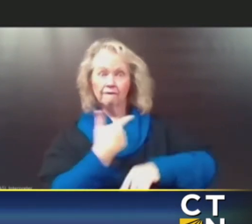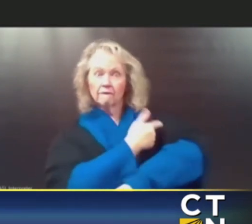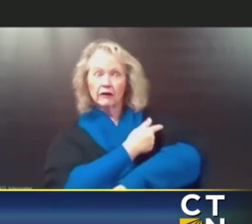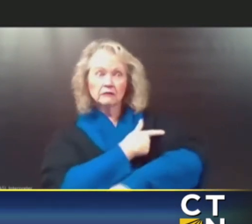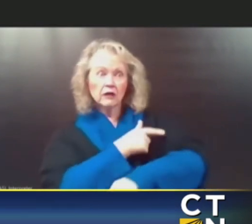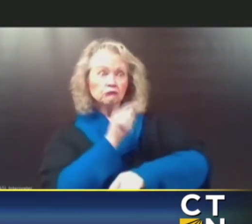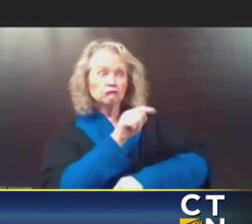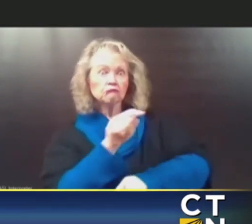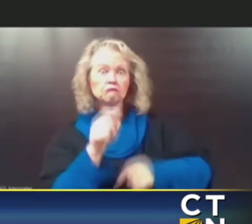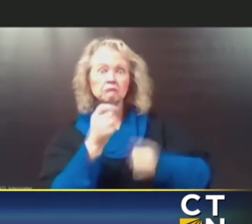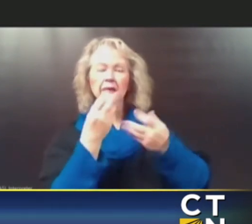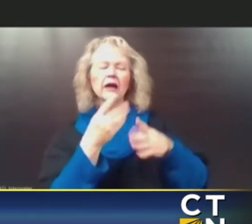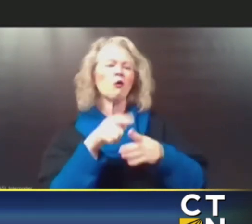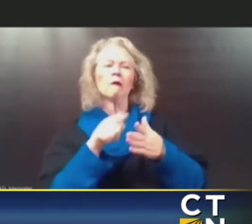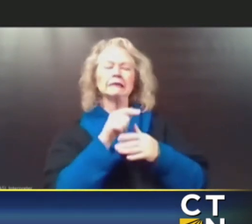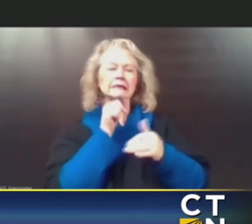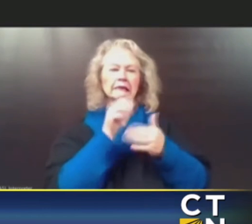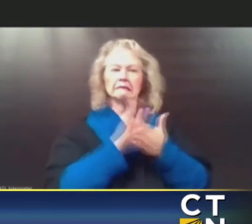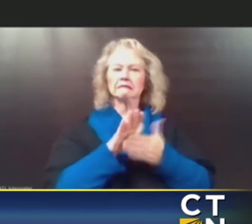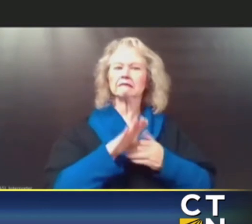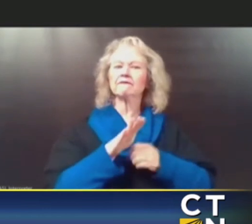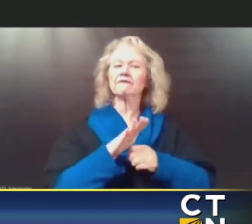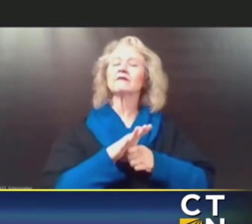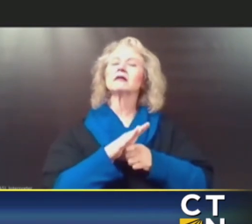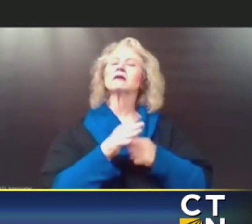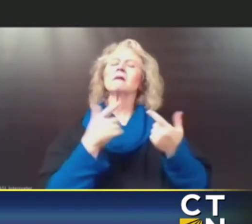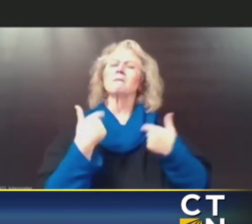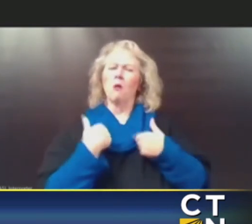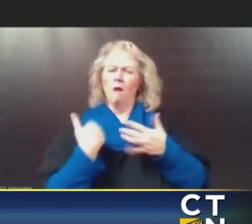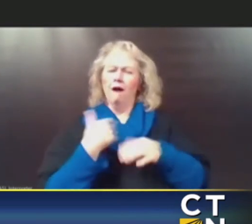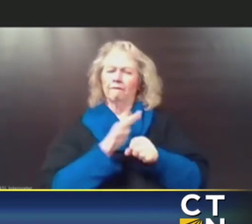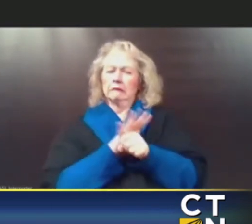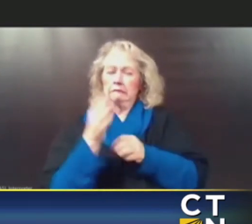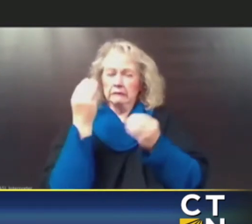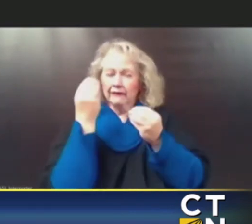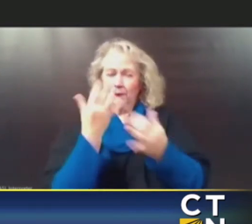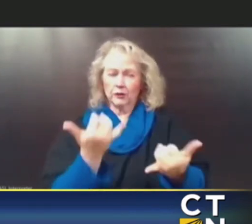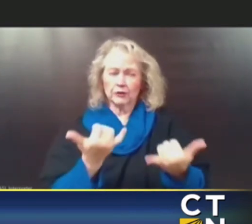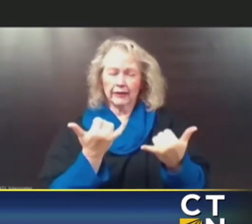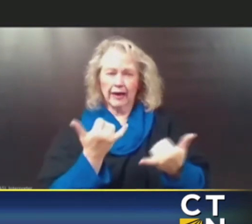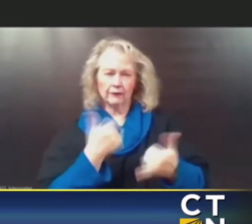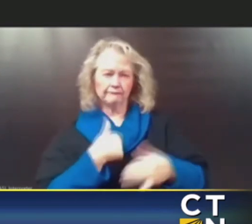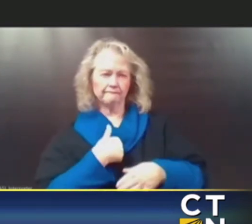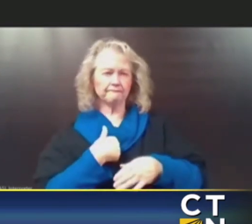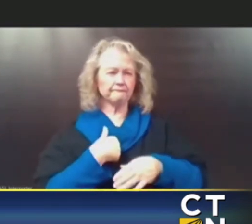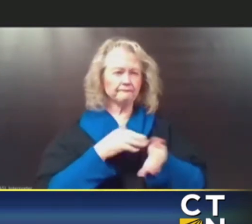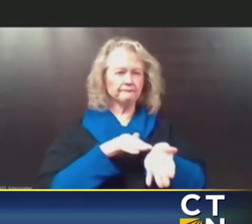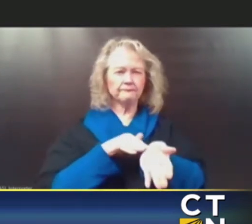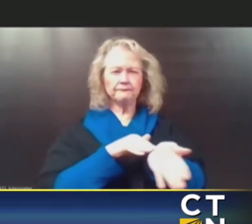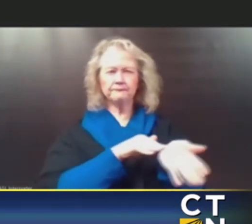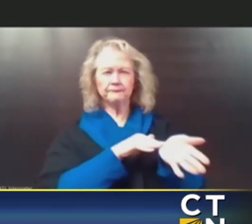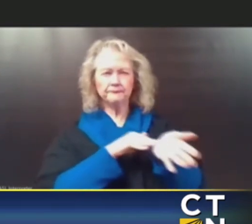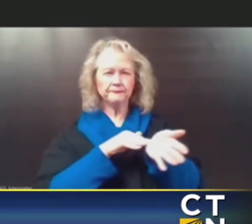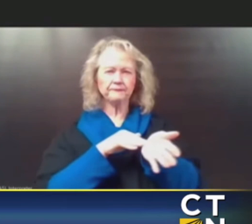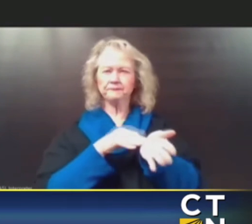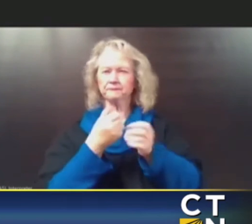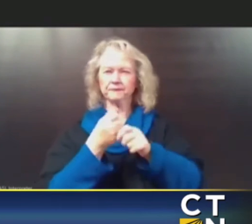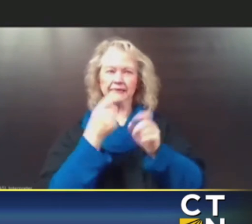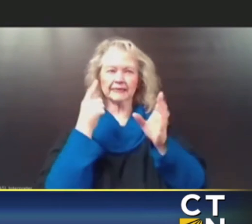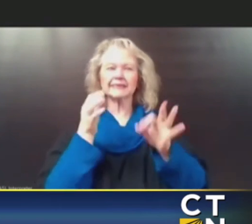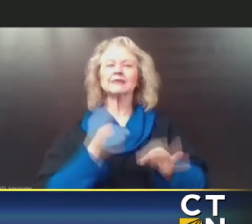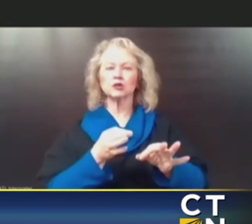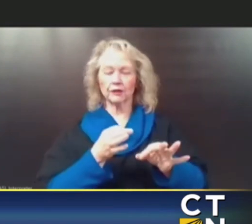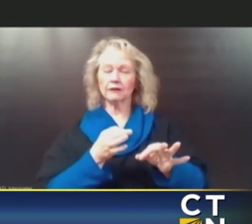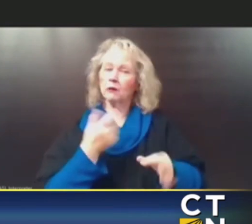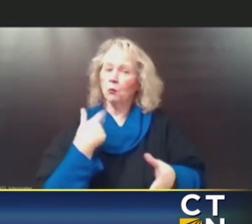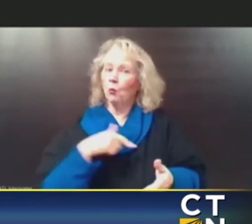And I think you now know enough after two years to be able to make an informed decision yourself. I think this is something we've earned,